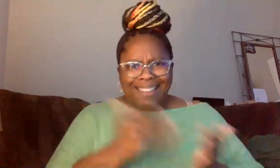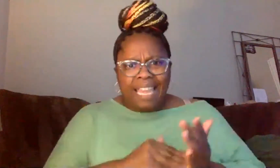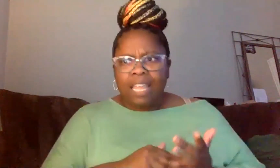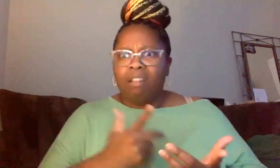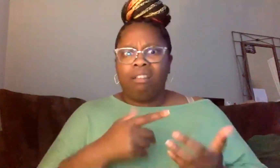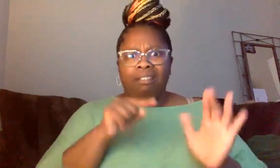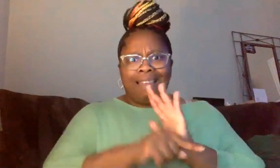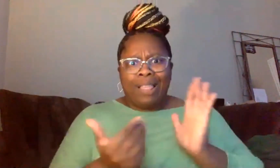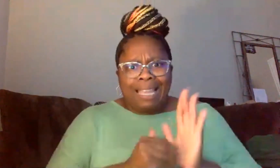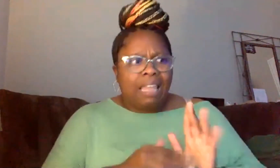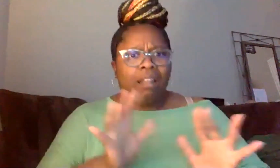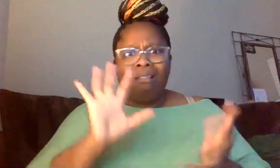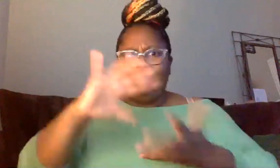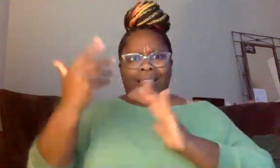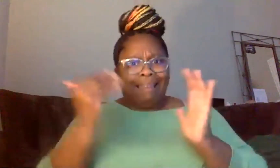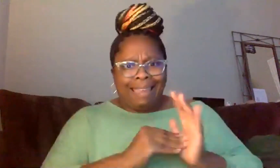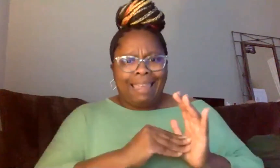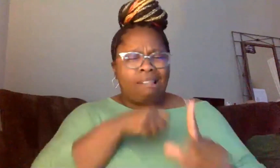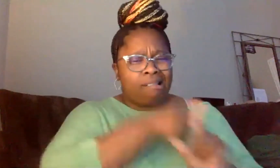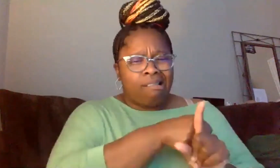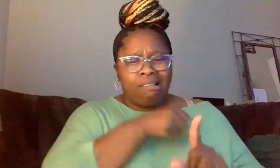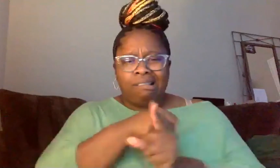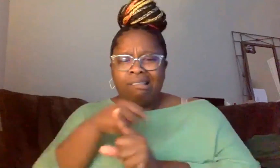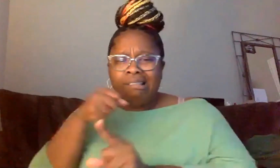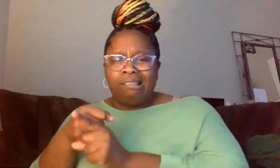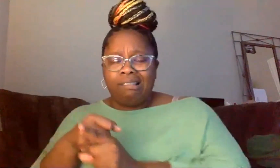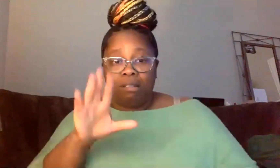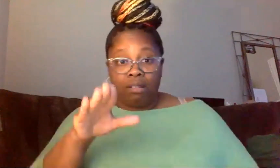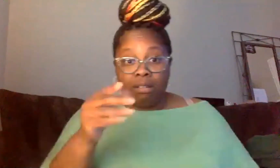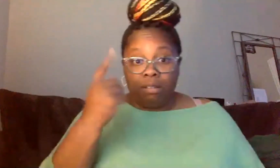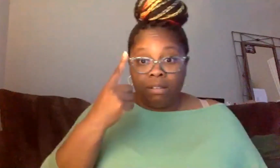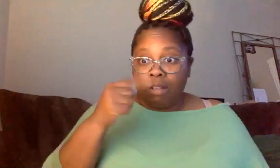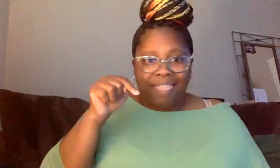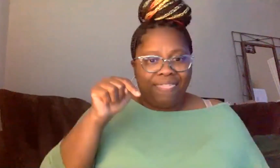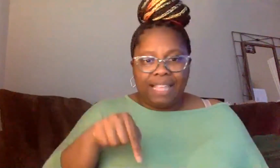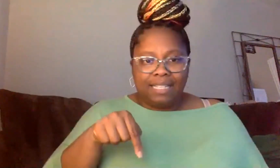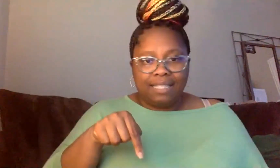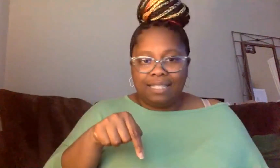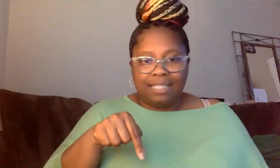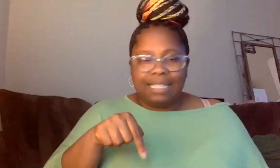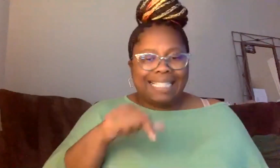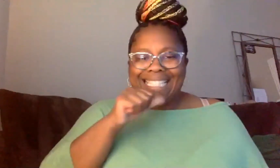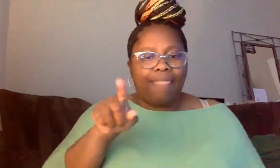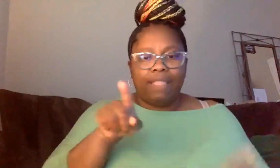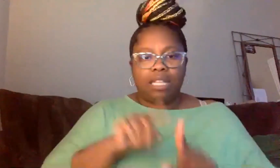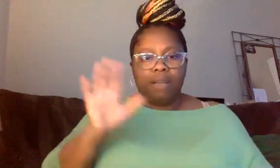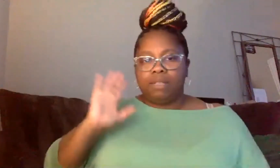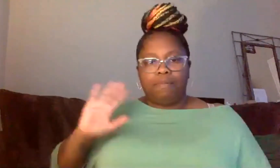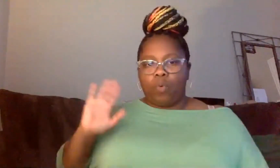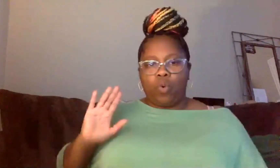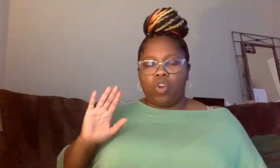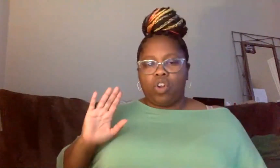me tell you something, you mark my words, this one is not the same thing. I think you're right.